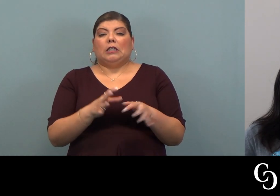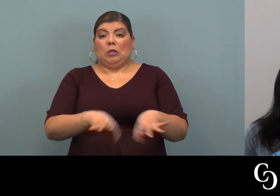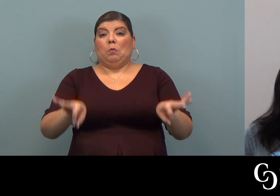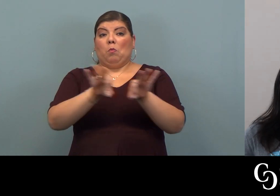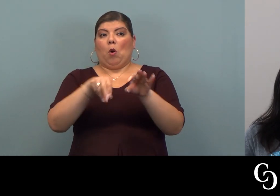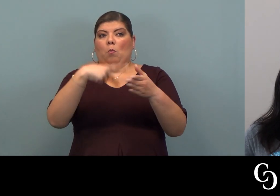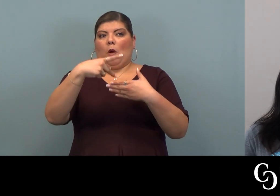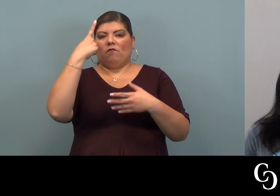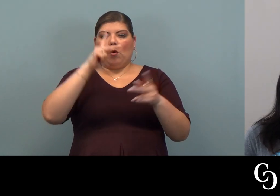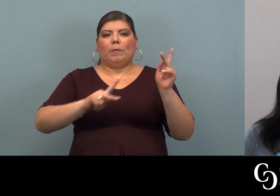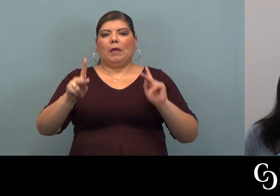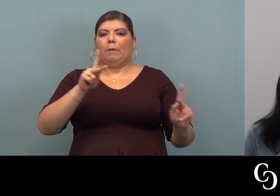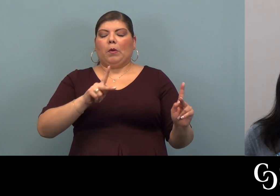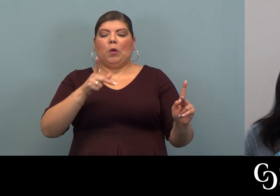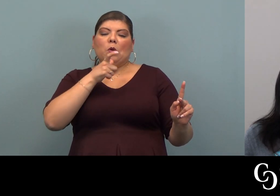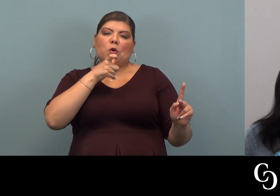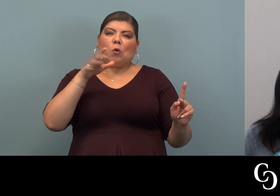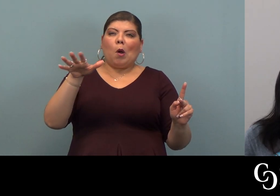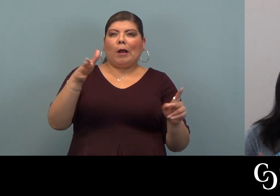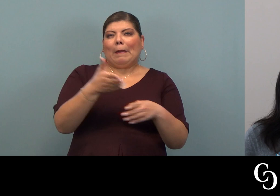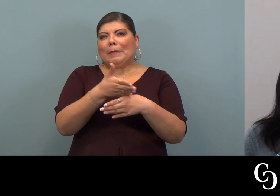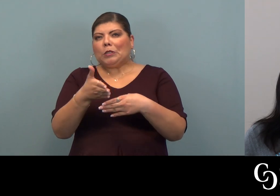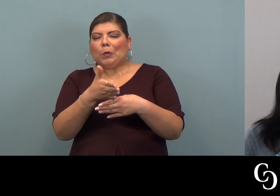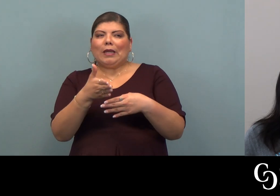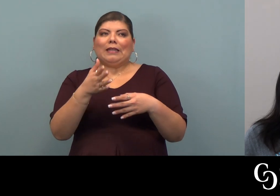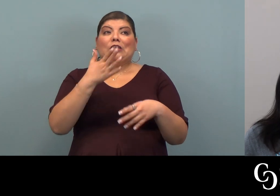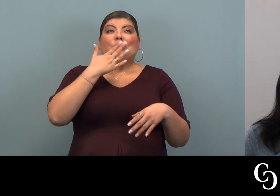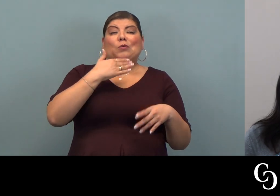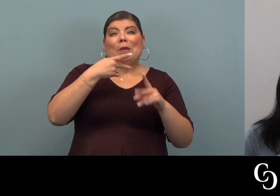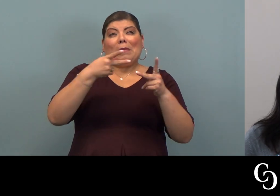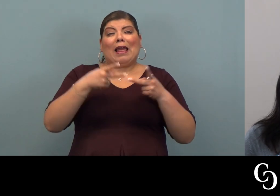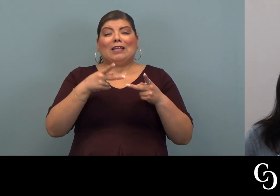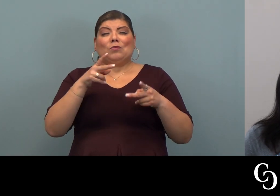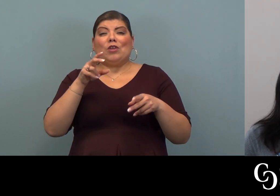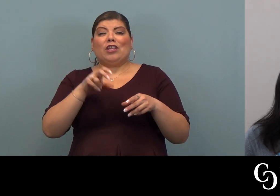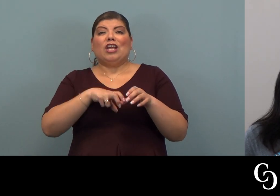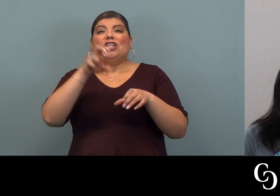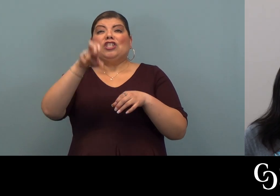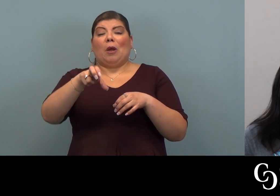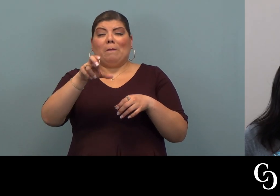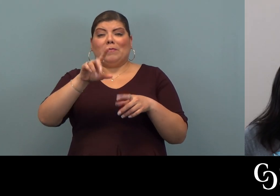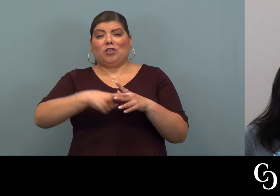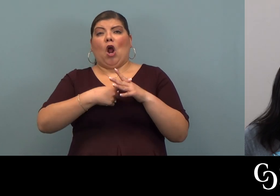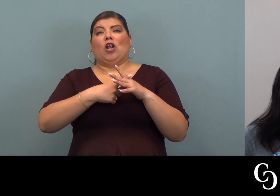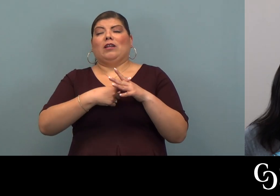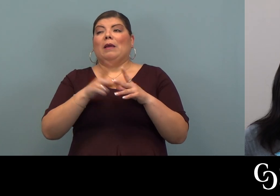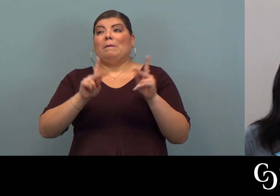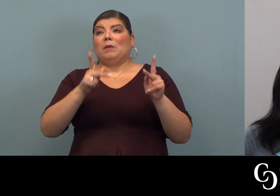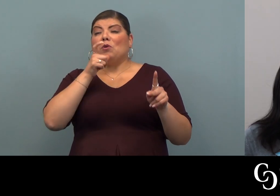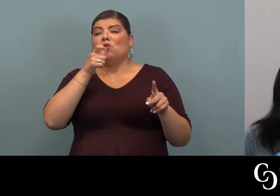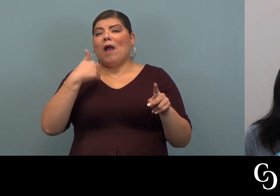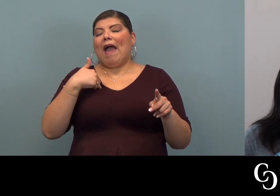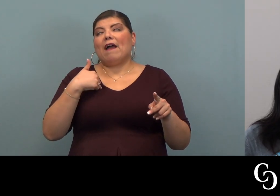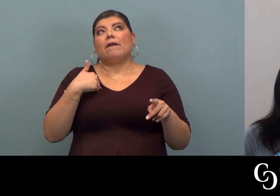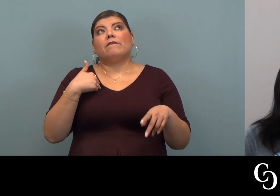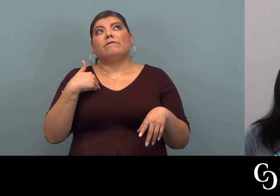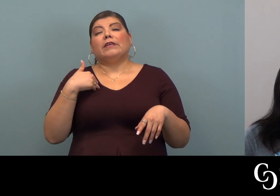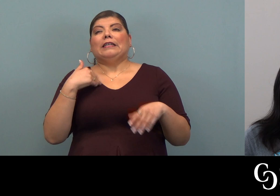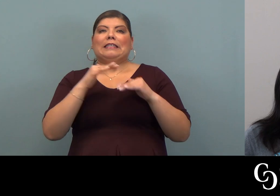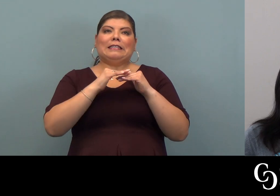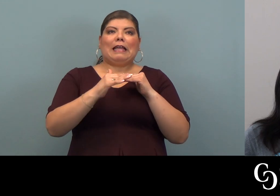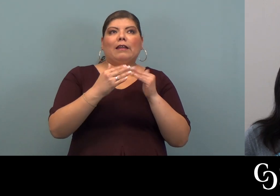An important program for folks that are kind of in between. There's a sweet spot with Jumpstart. So folks that have